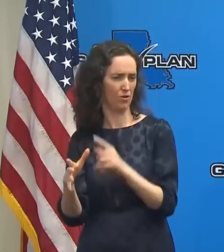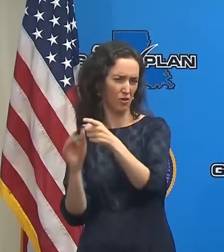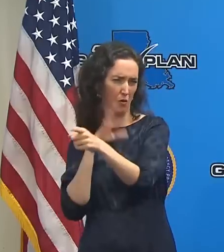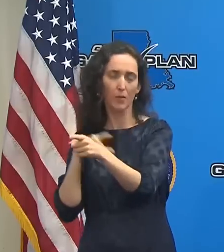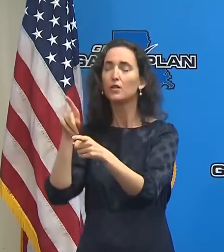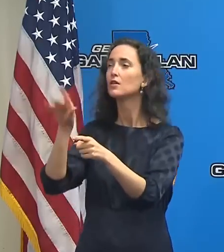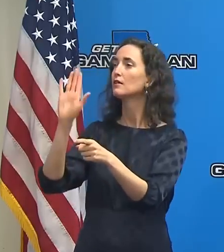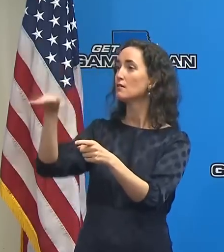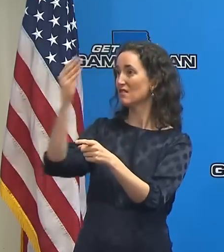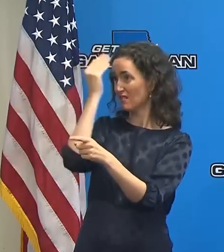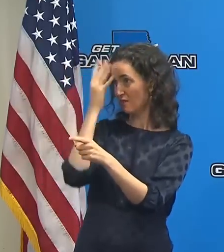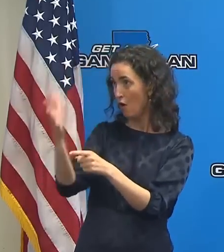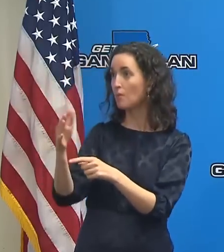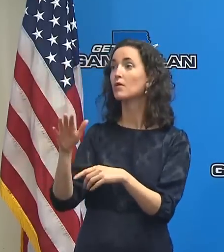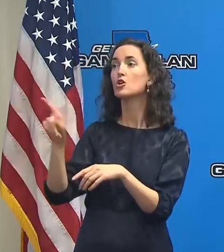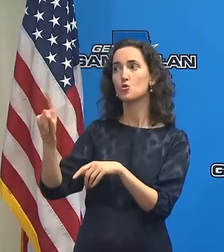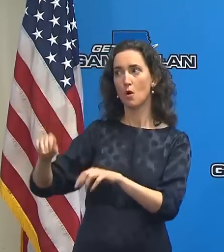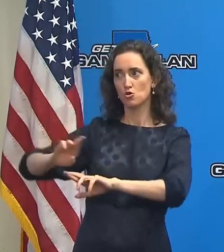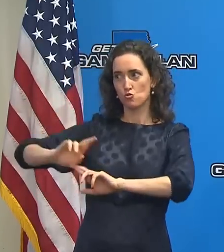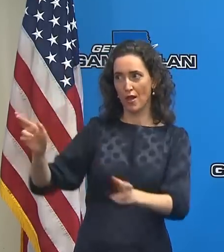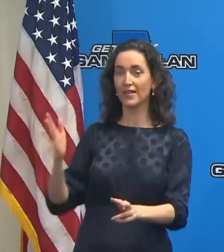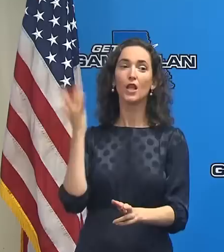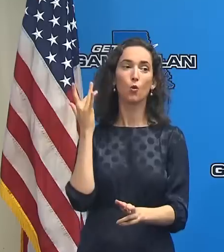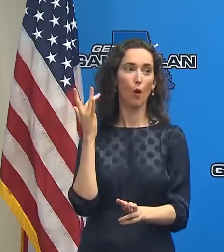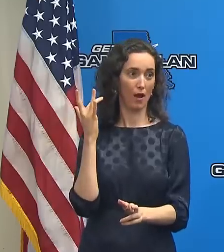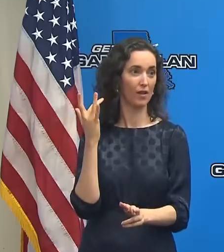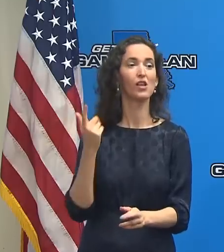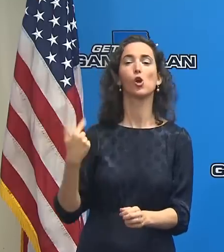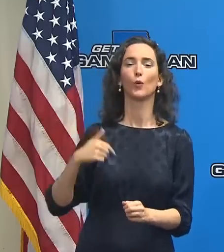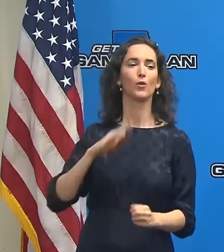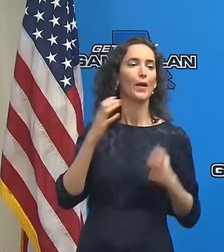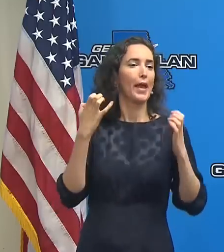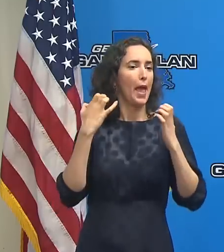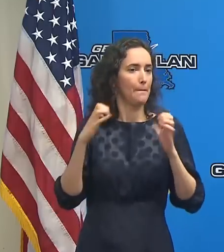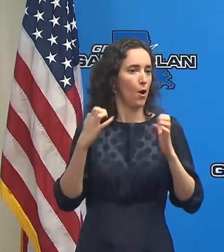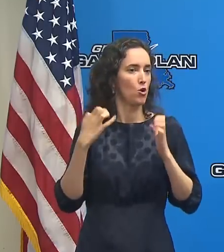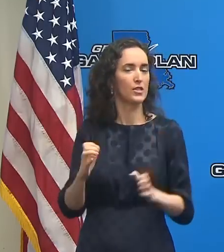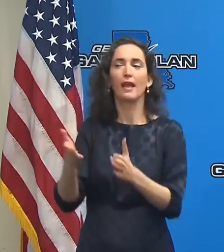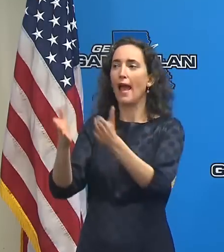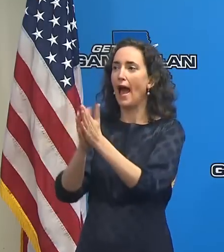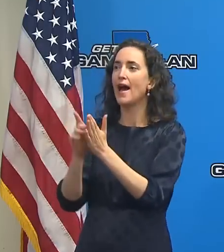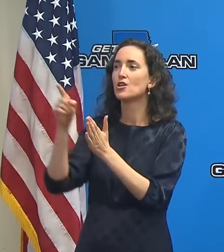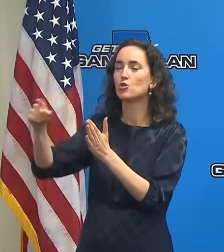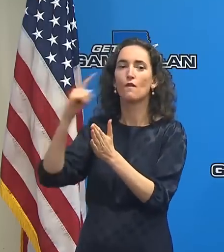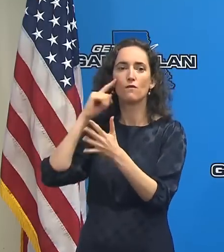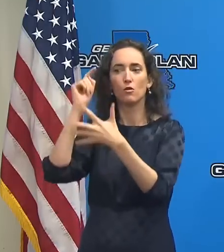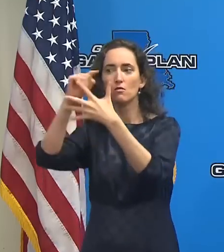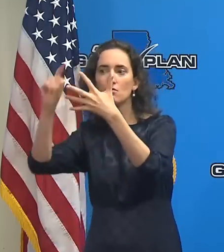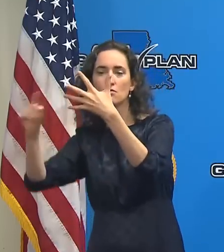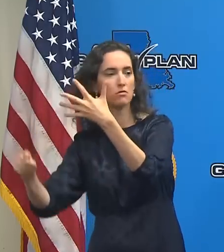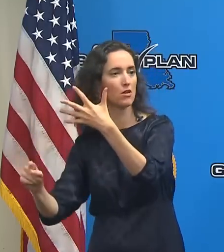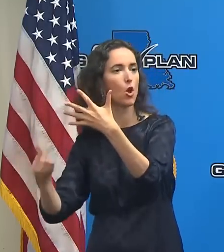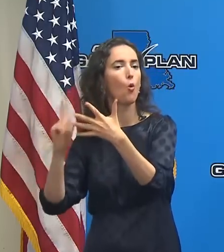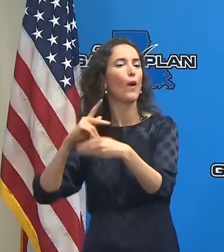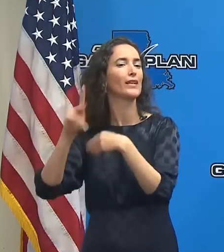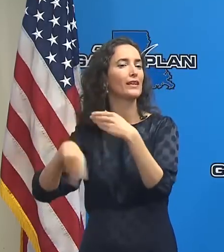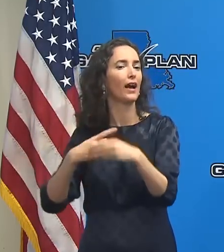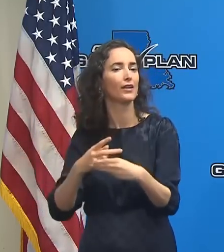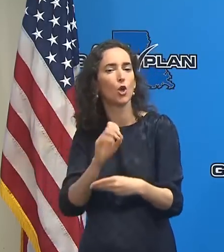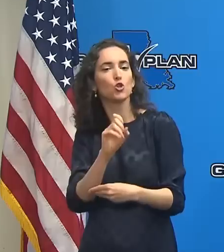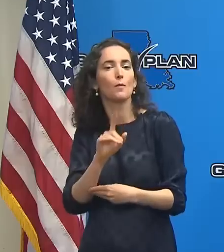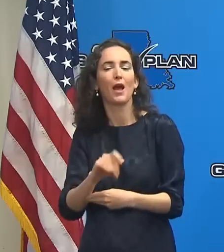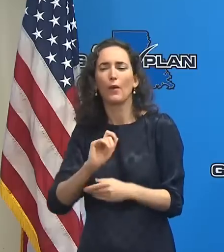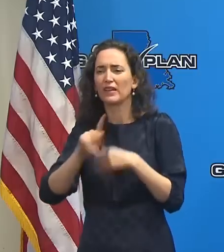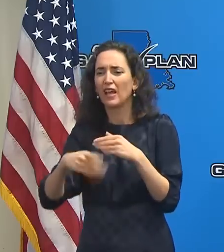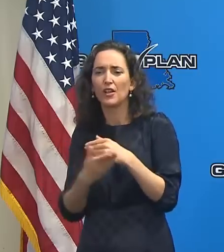prepared to receive emergency requests for supplies that you wouldn't normally get. And we went through what some of those